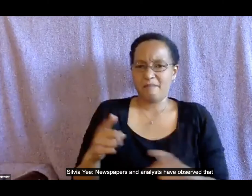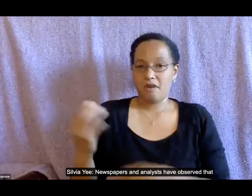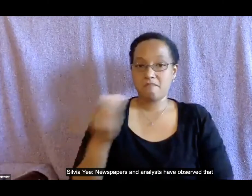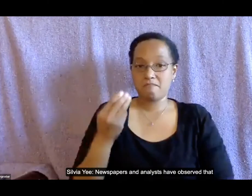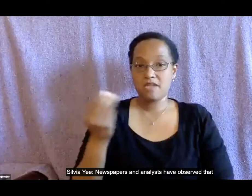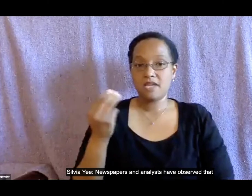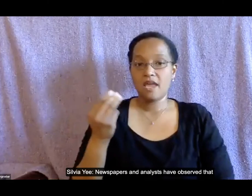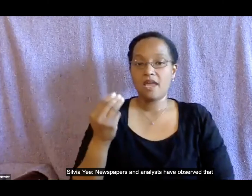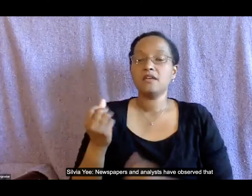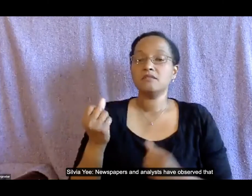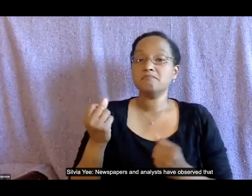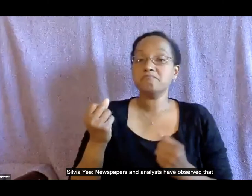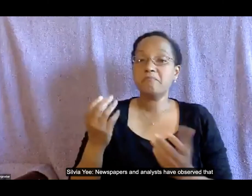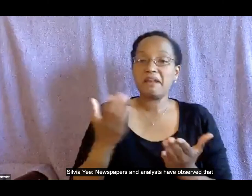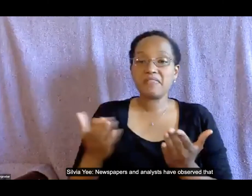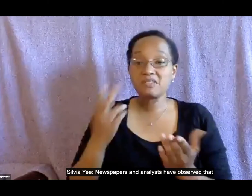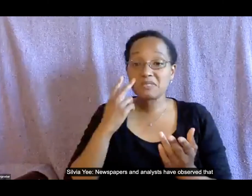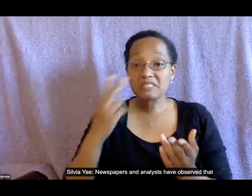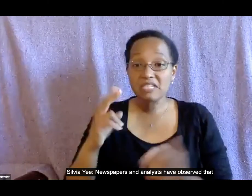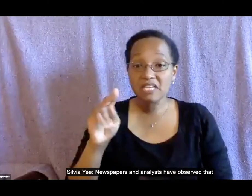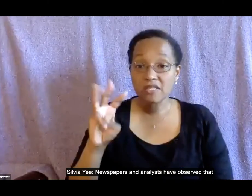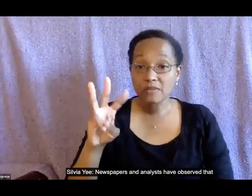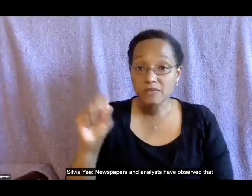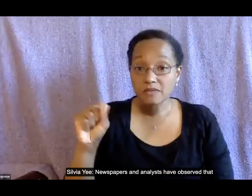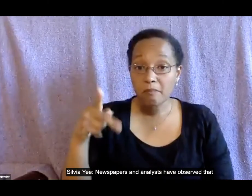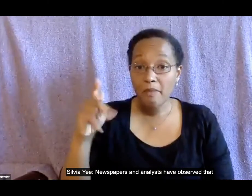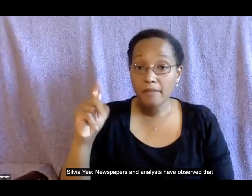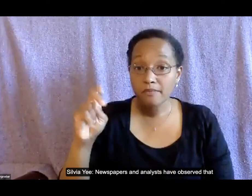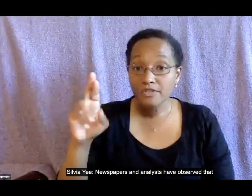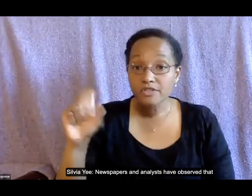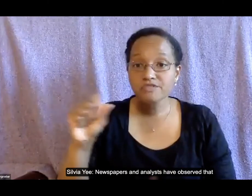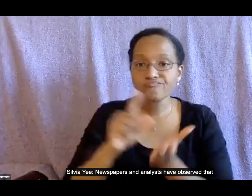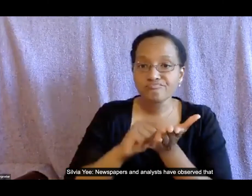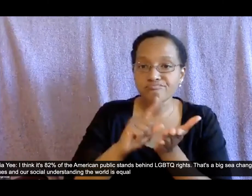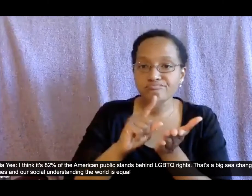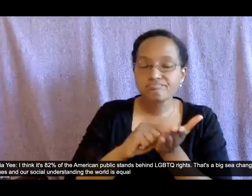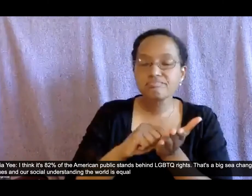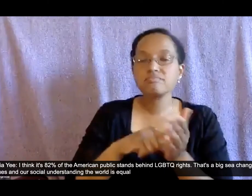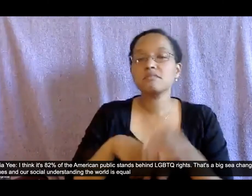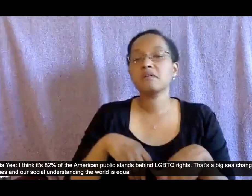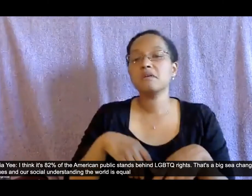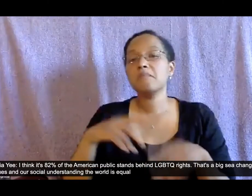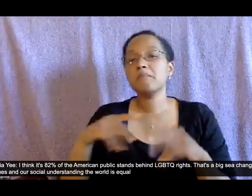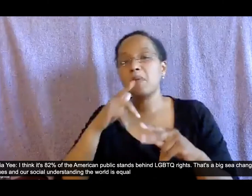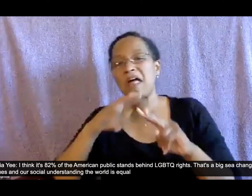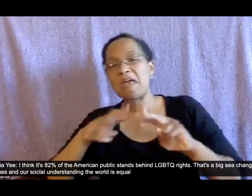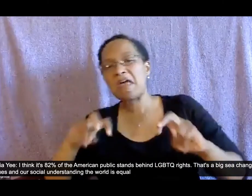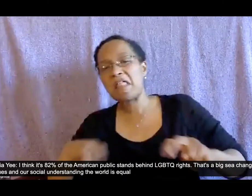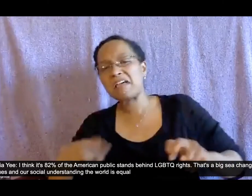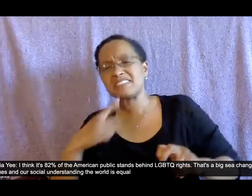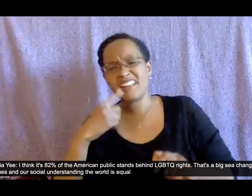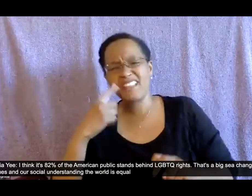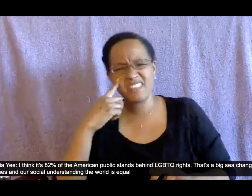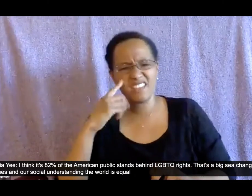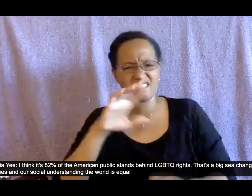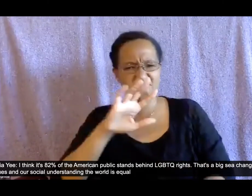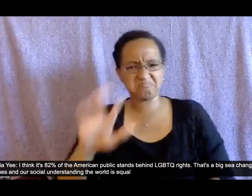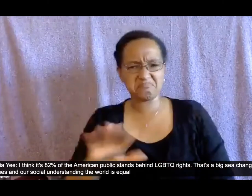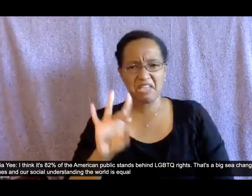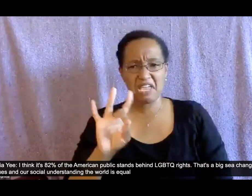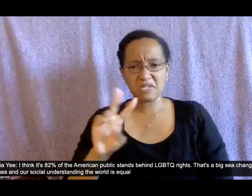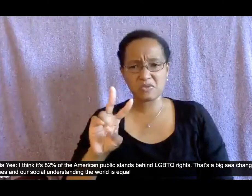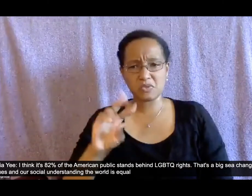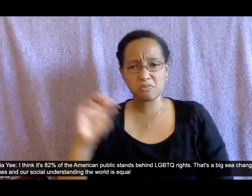newspapers and analysts have observed that i think it's 82 percent of the american public